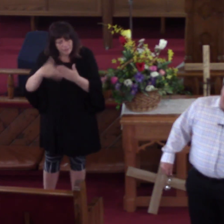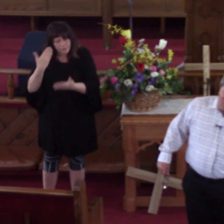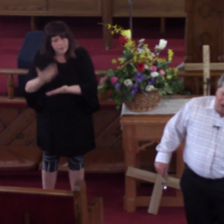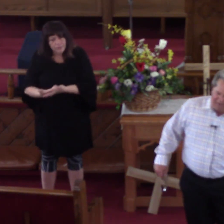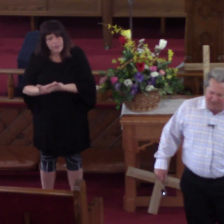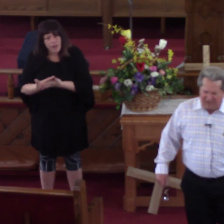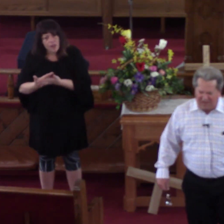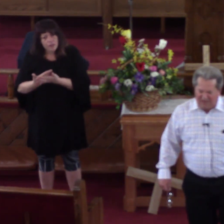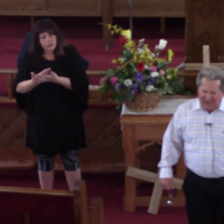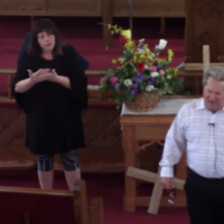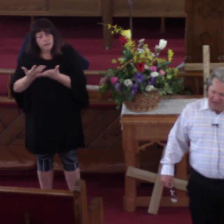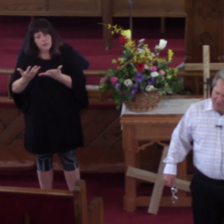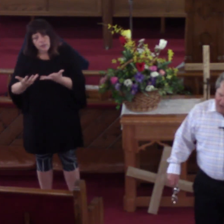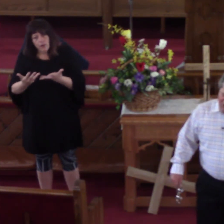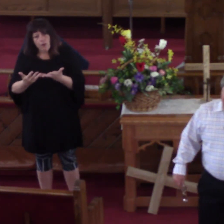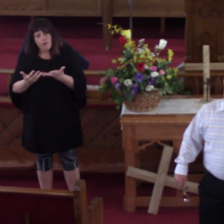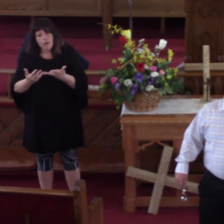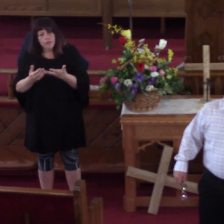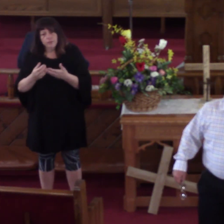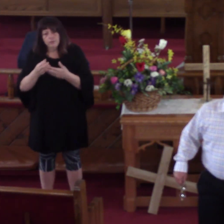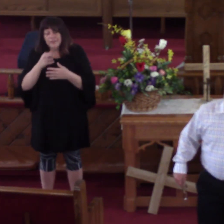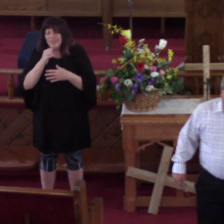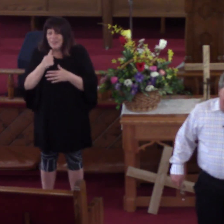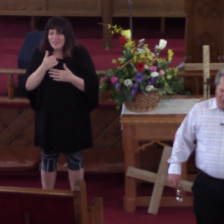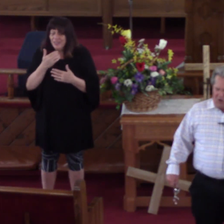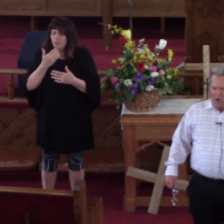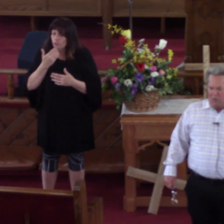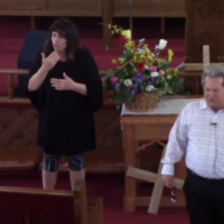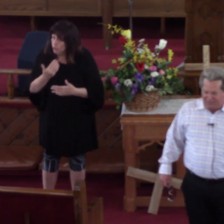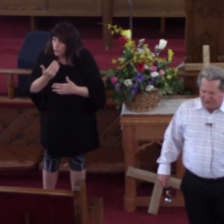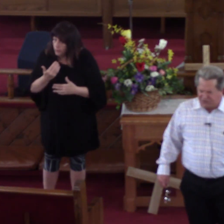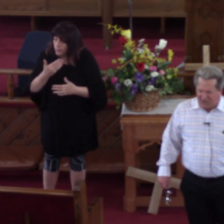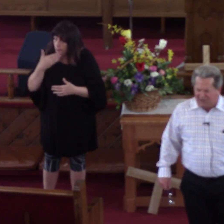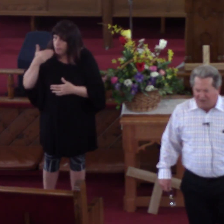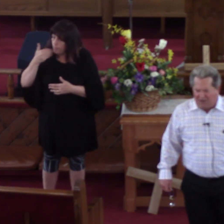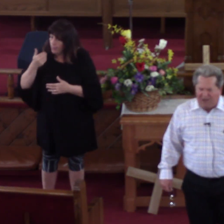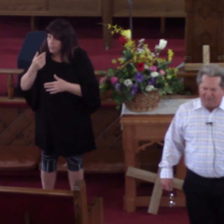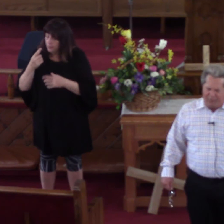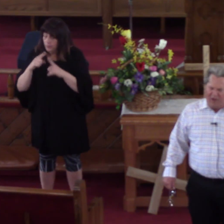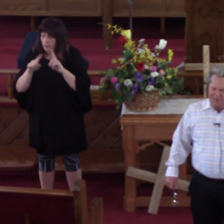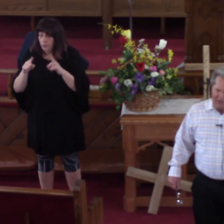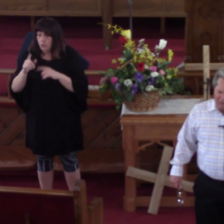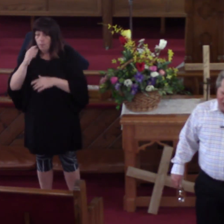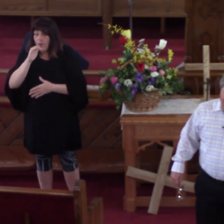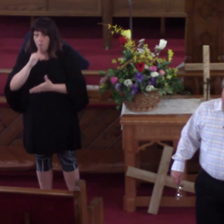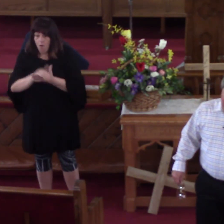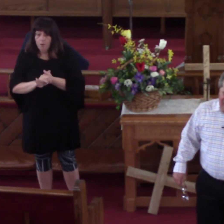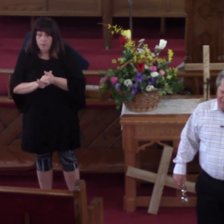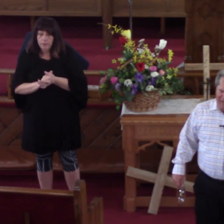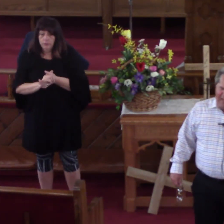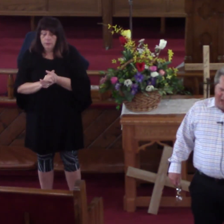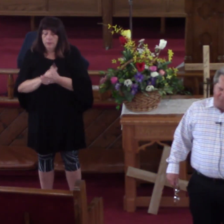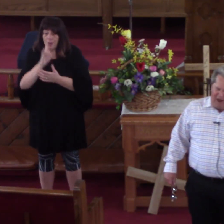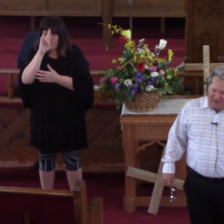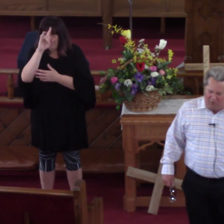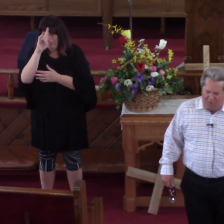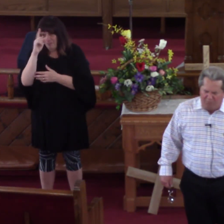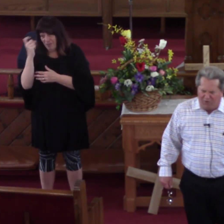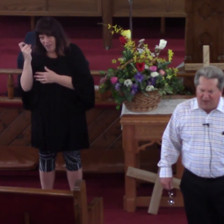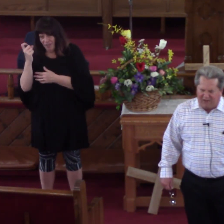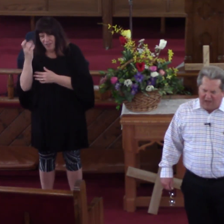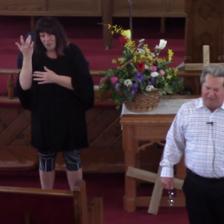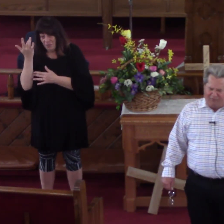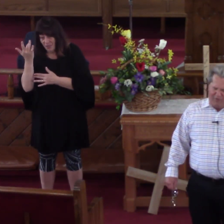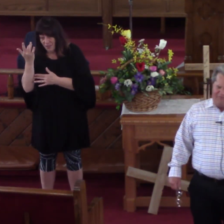I treated my wife not so good because of the sin, my friend, that was in my life. But I